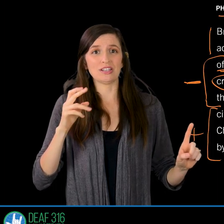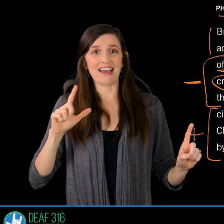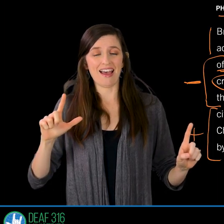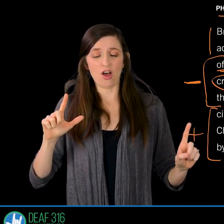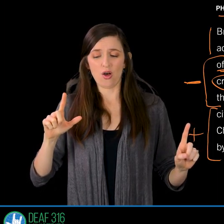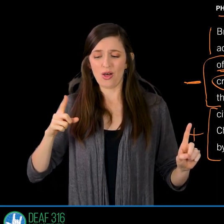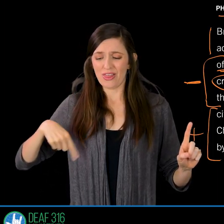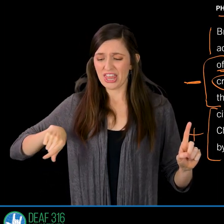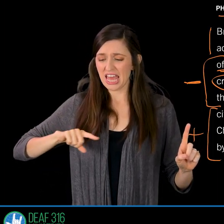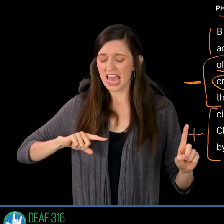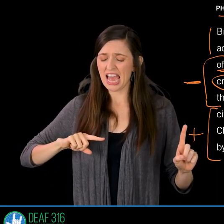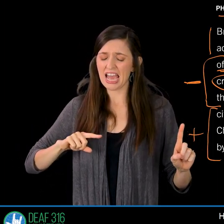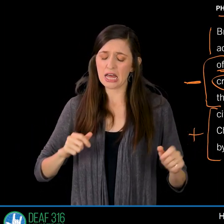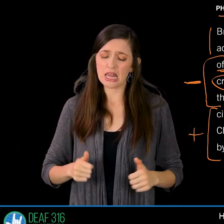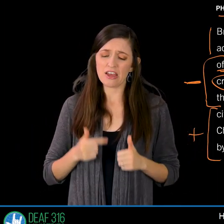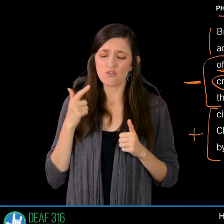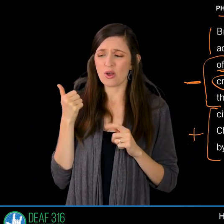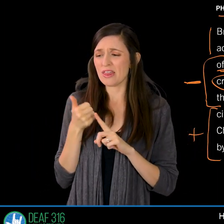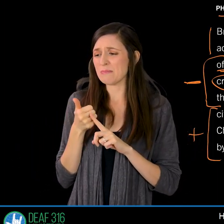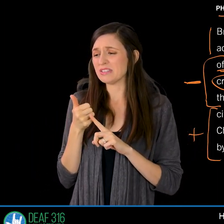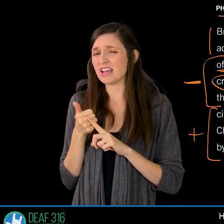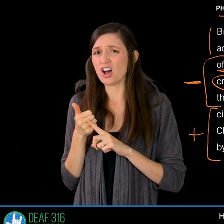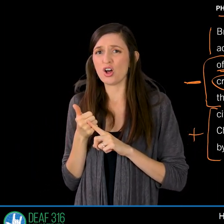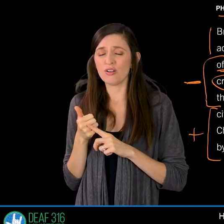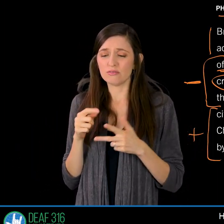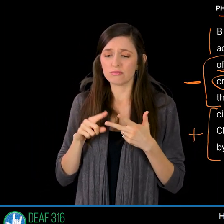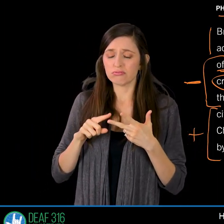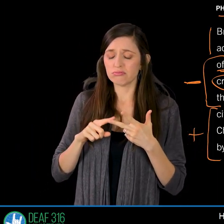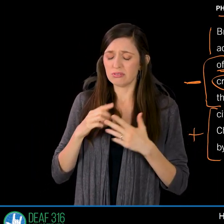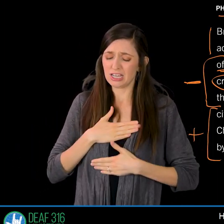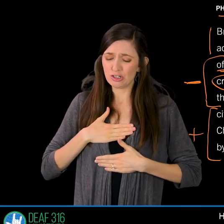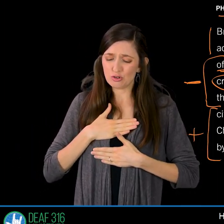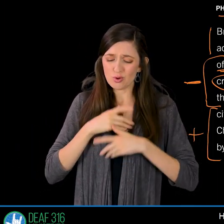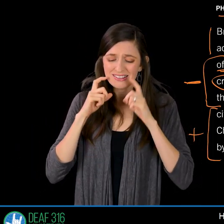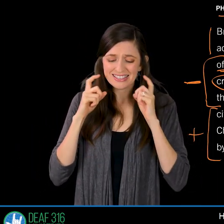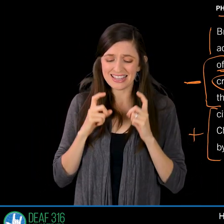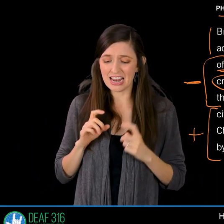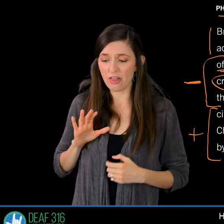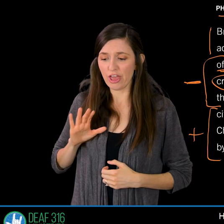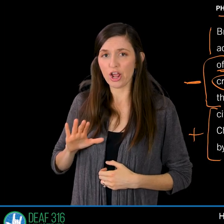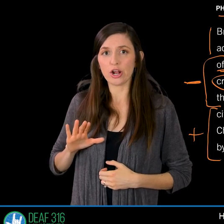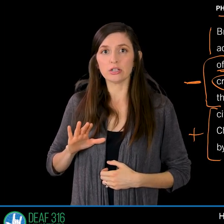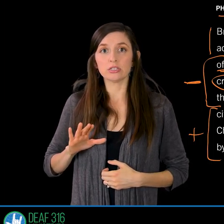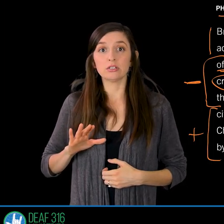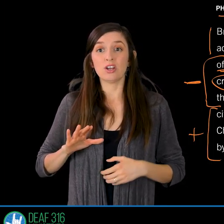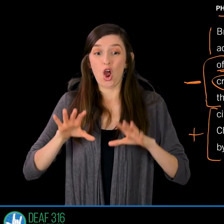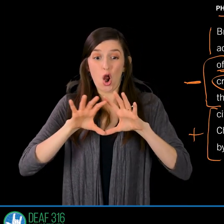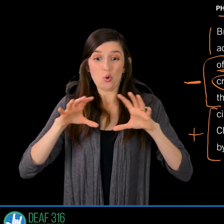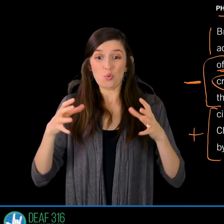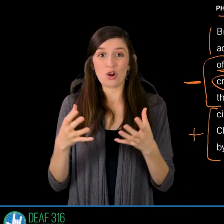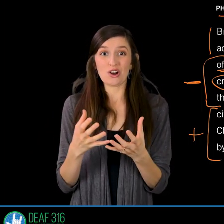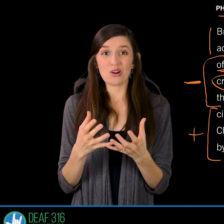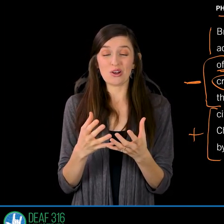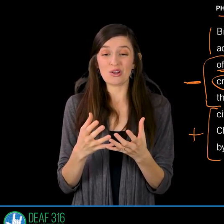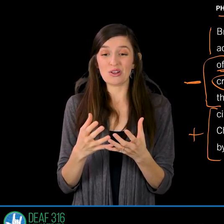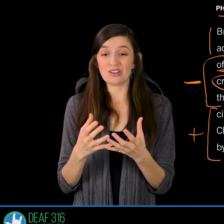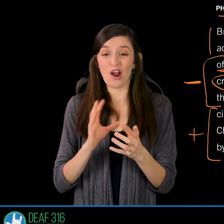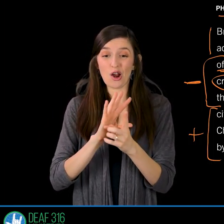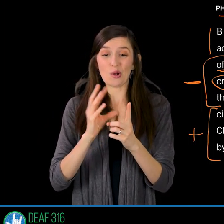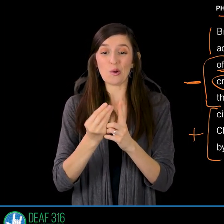says their God is their belly he weeps as he says they glory in their shame we must say these things to